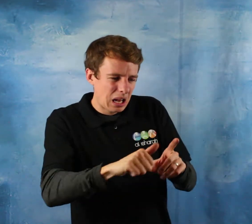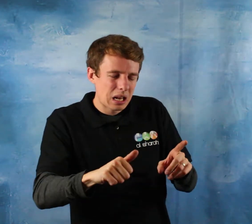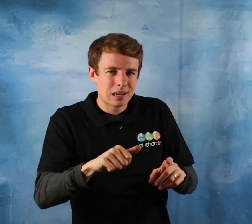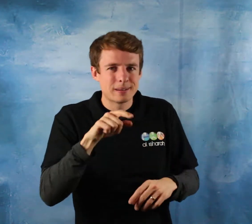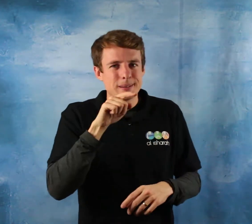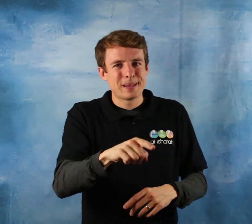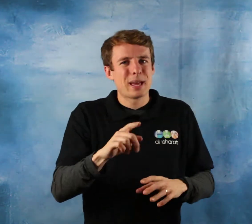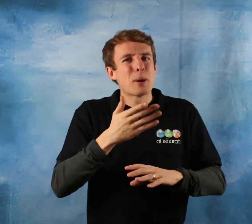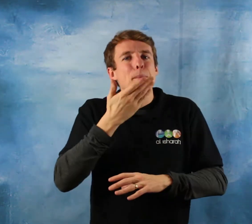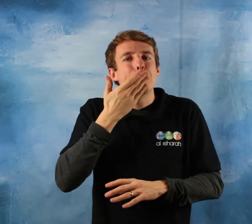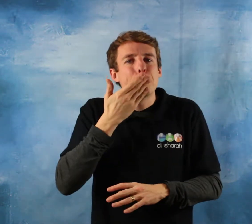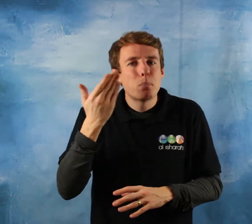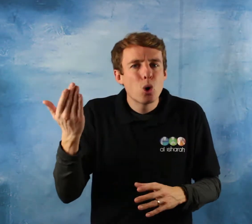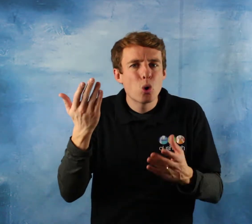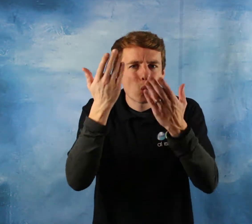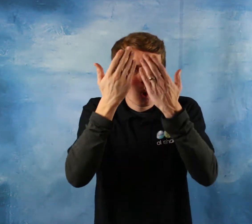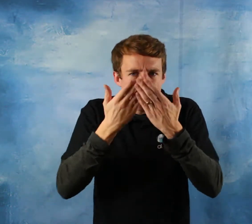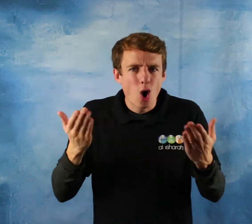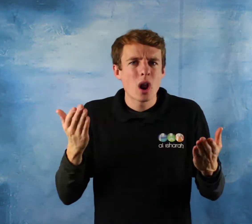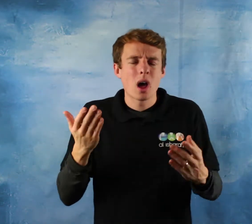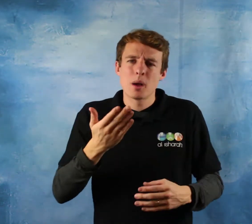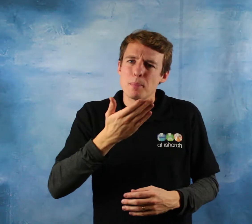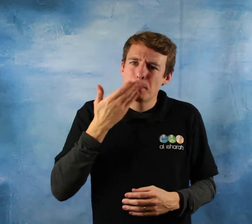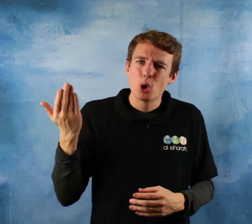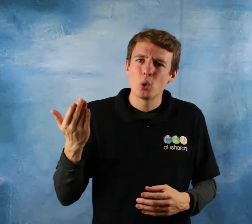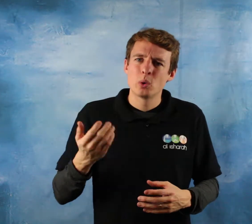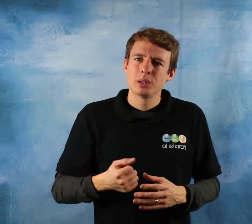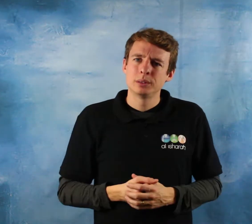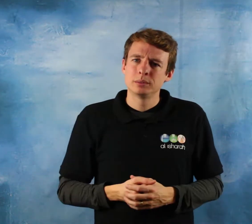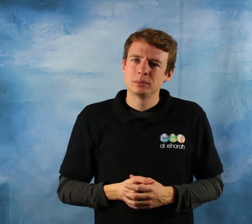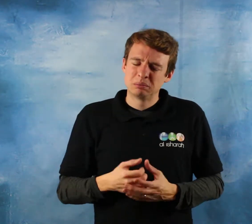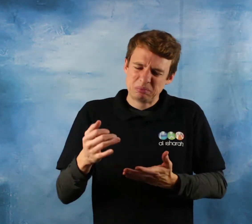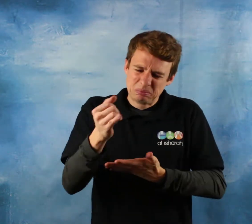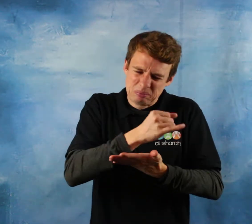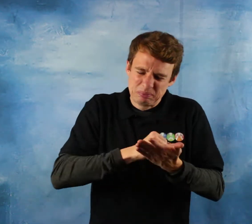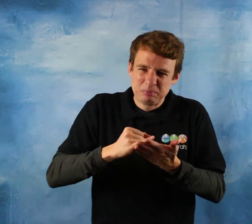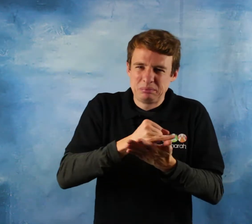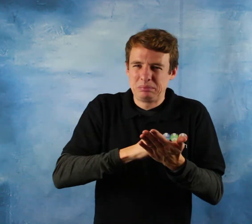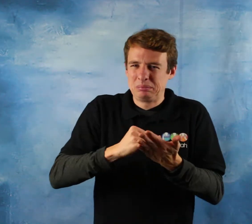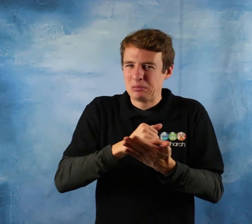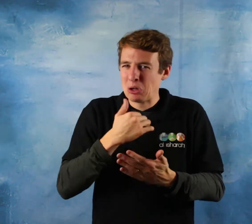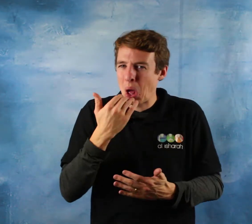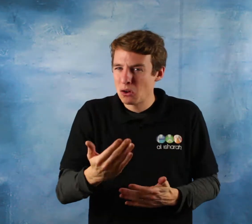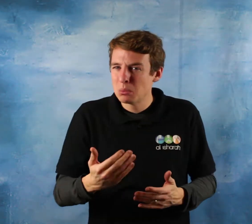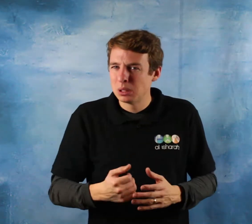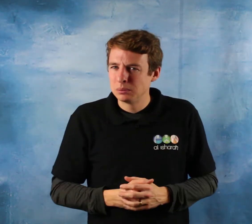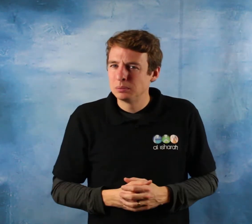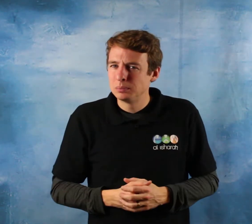with integrity or are we vile towards our women thinking that they are beneath us the messenger